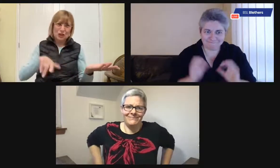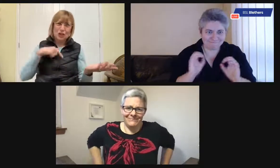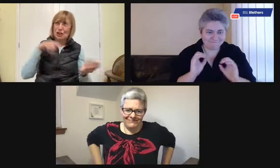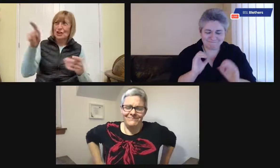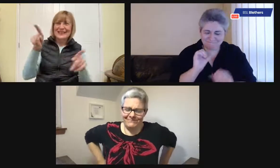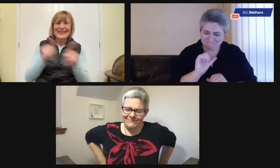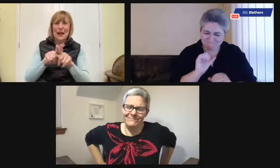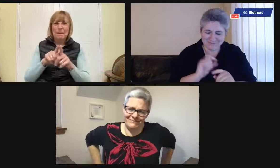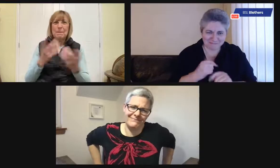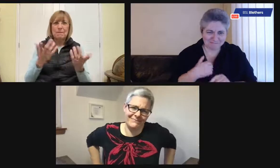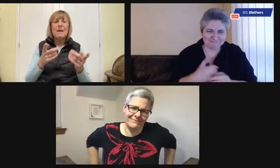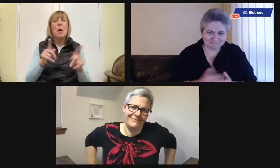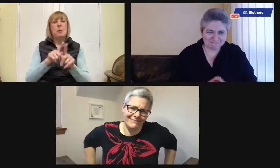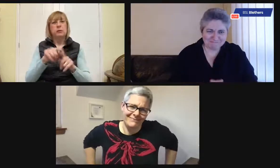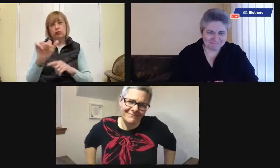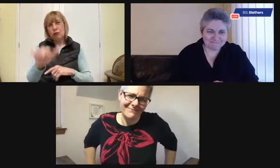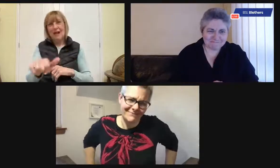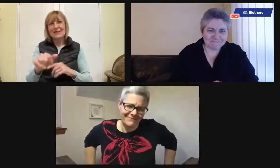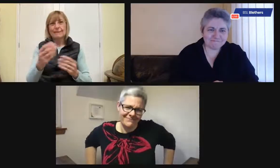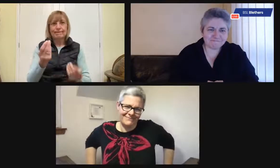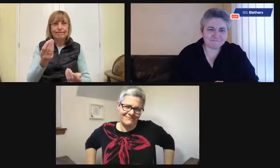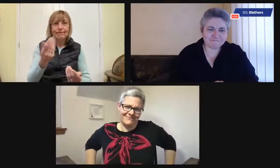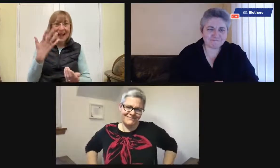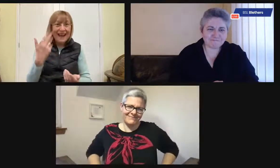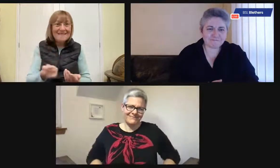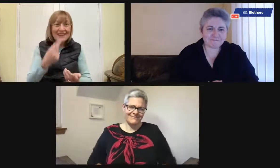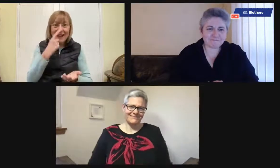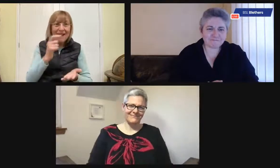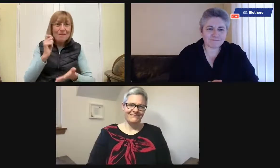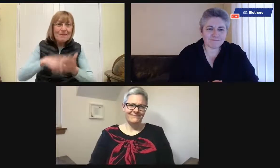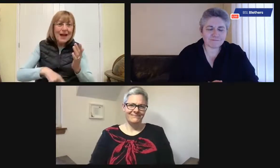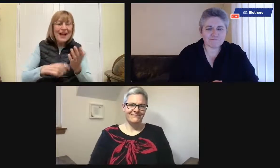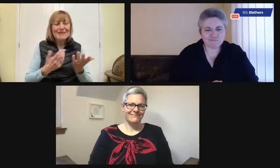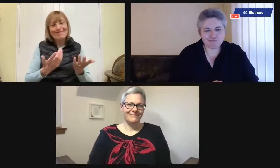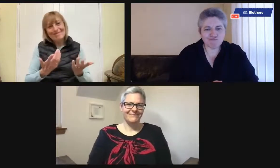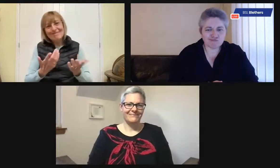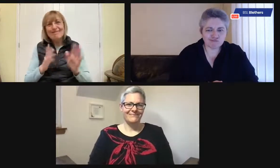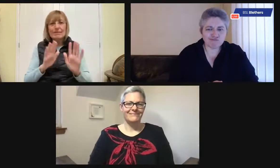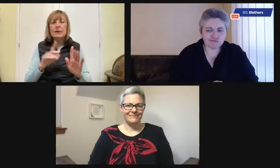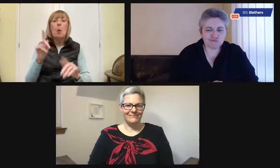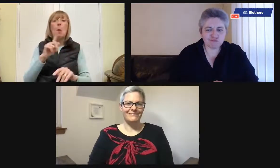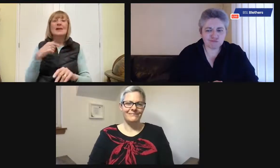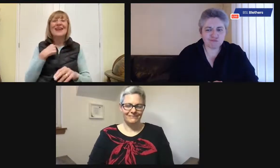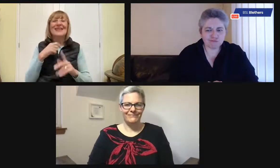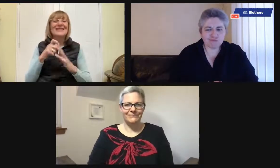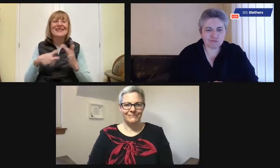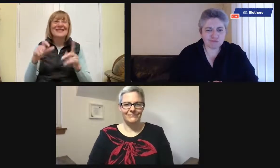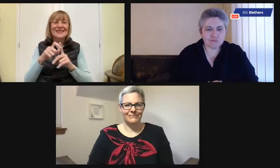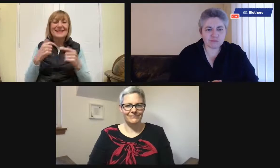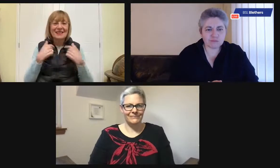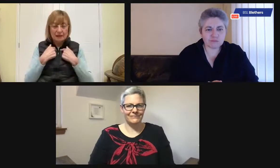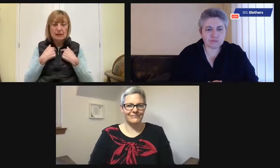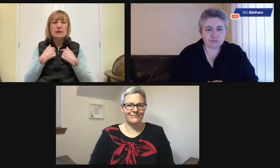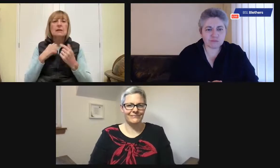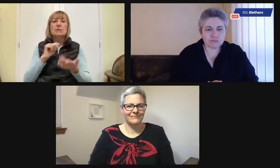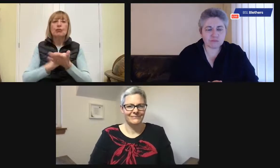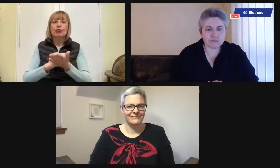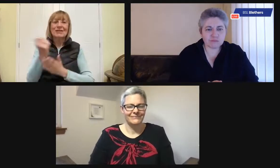cupboards is wonderful. I wish we'd had those back at the time when I needed them. But yeah, if you can't afford those, what I